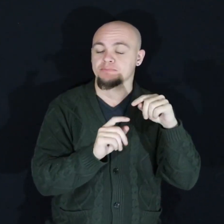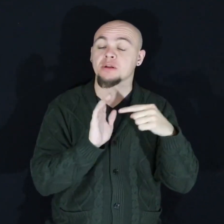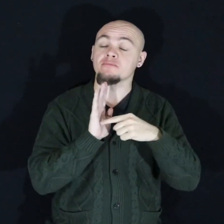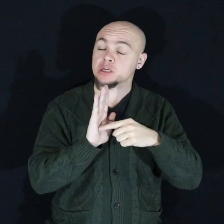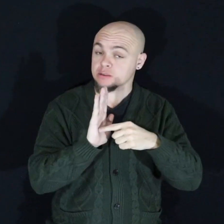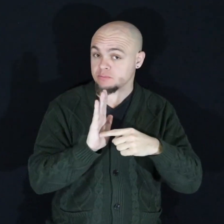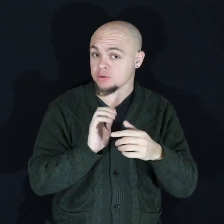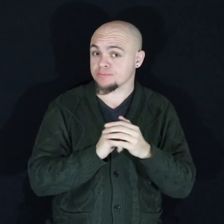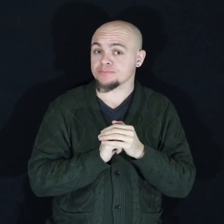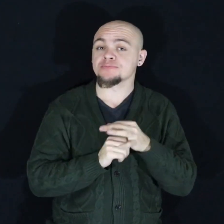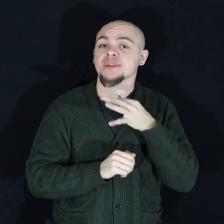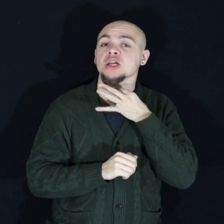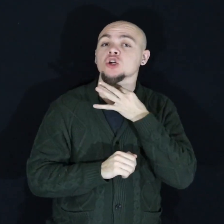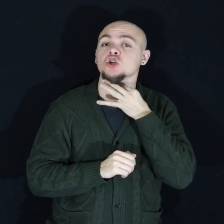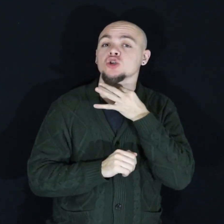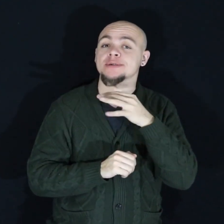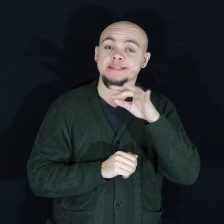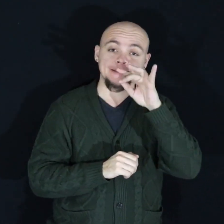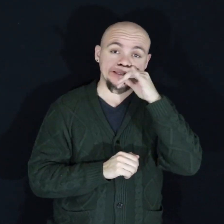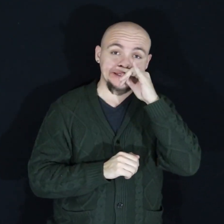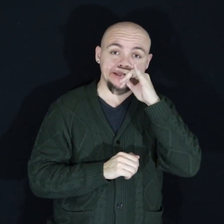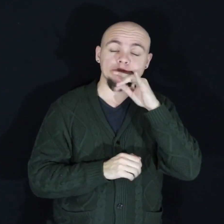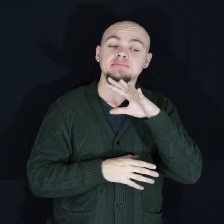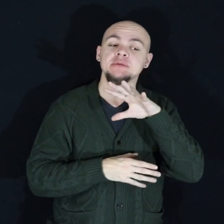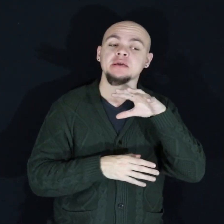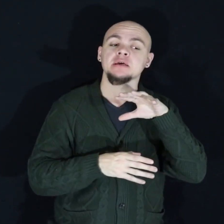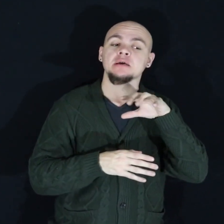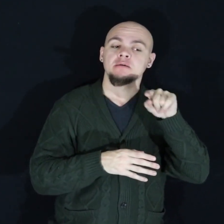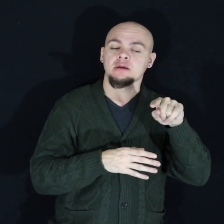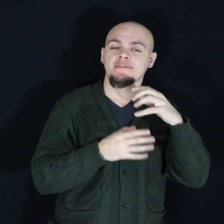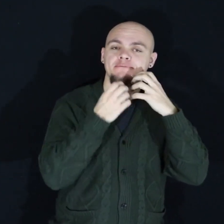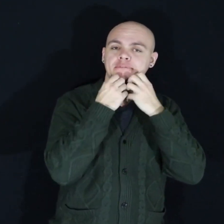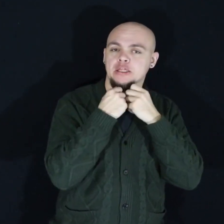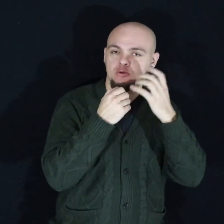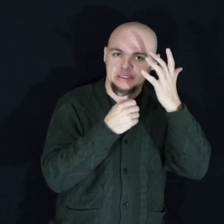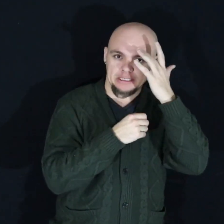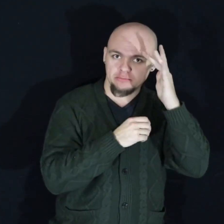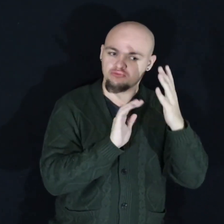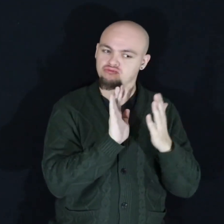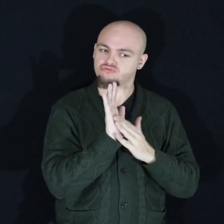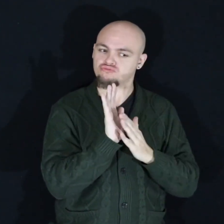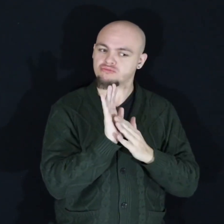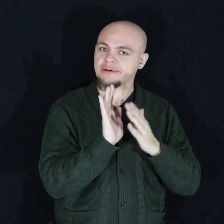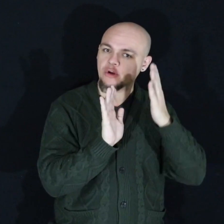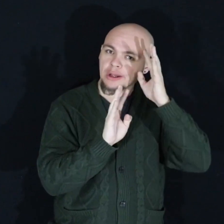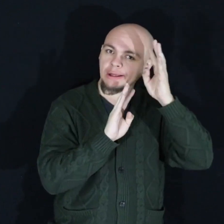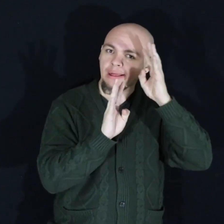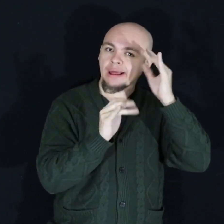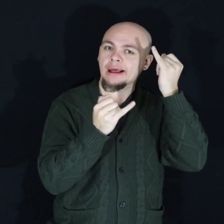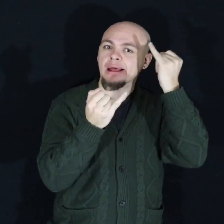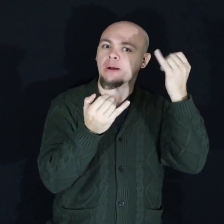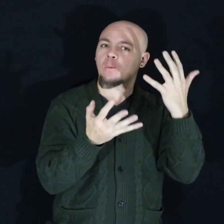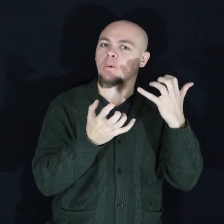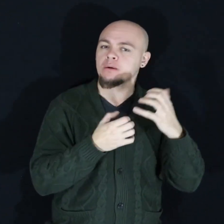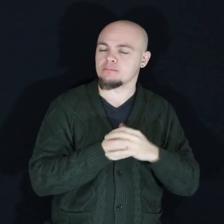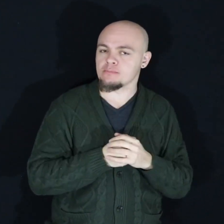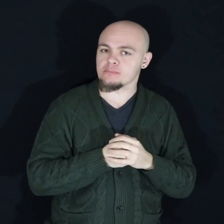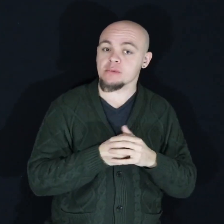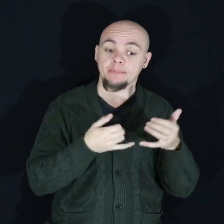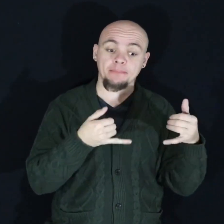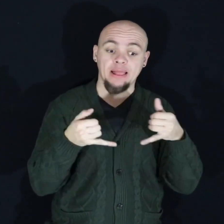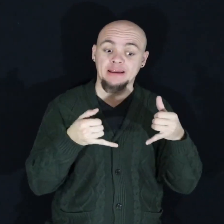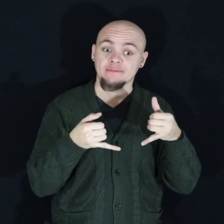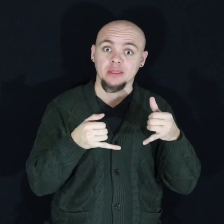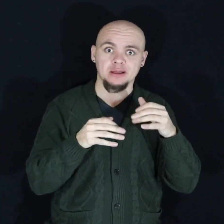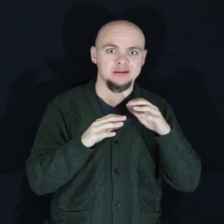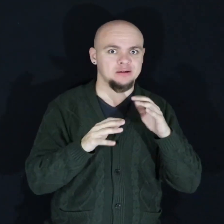example a curious child values their intellect and wants to be praised for their creative ideas and a playful child